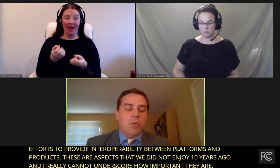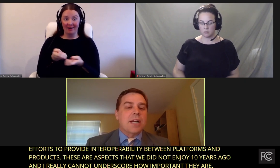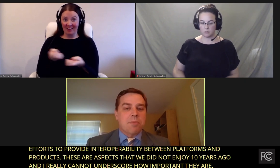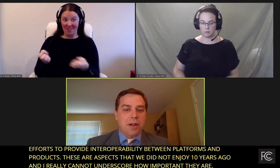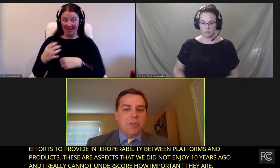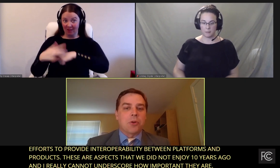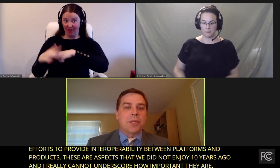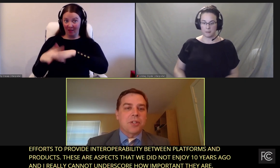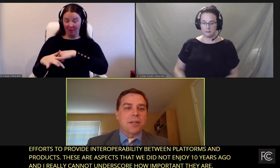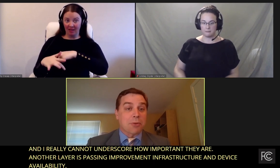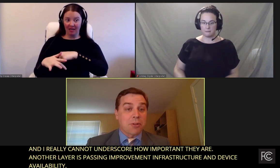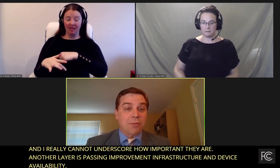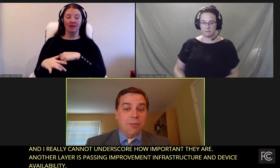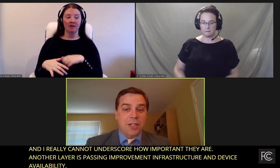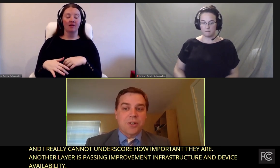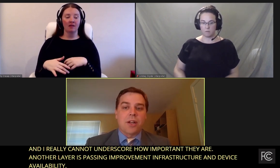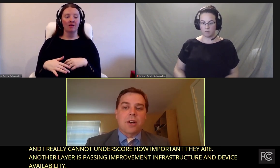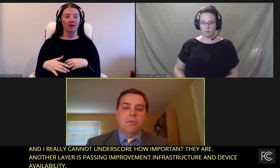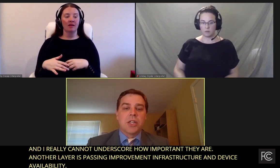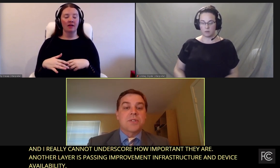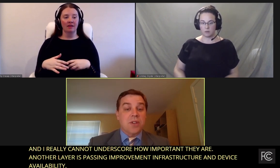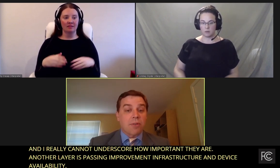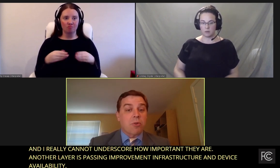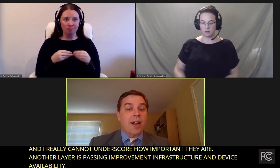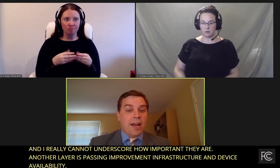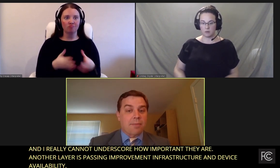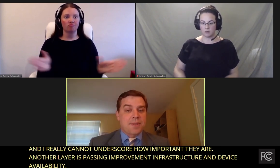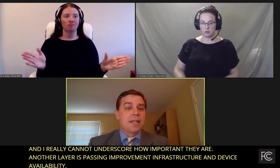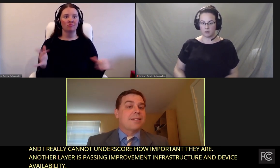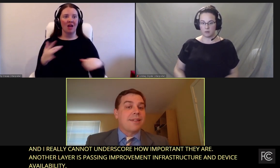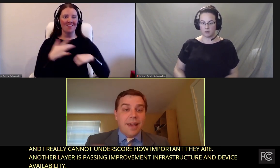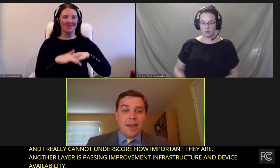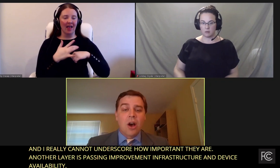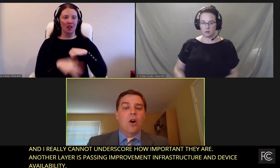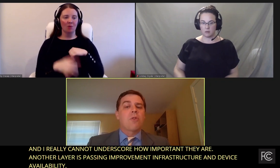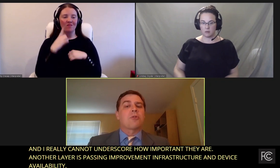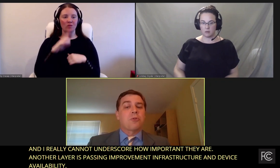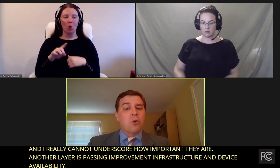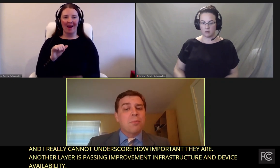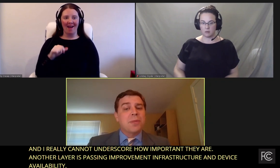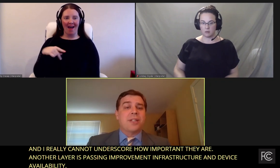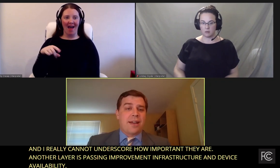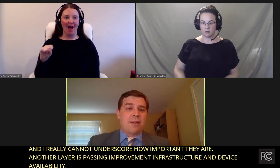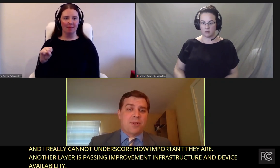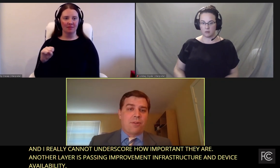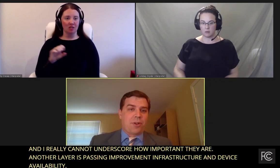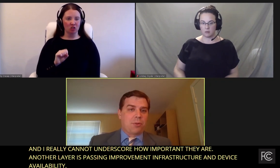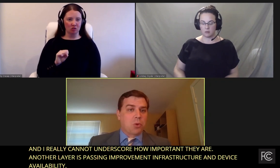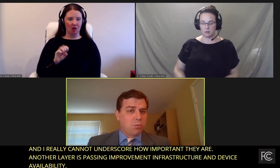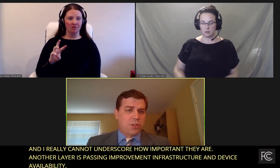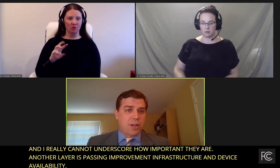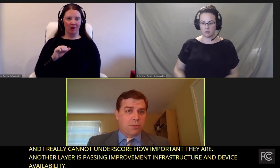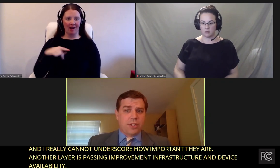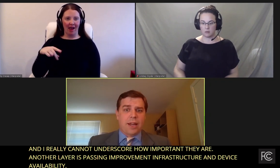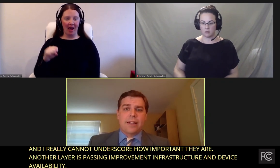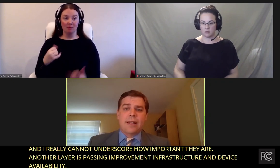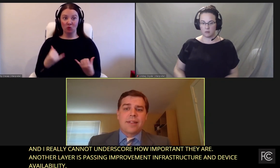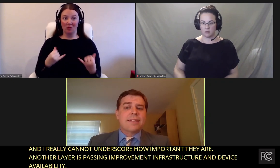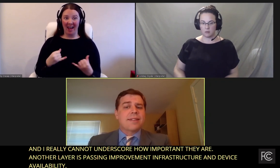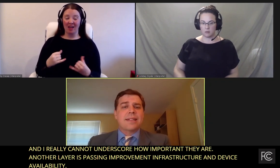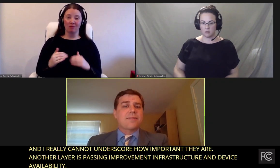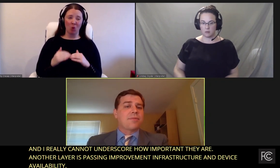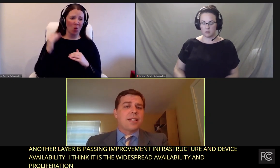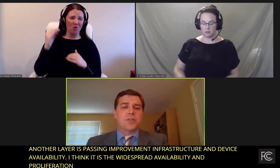widespread availability and proliferation of software apps. Today, over 4 million apps are available generally,